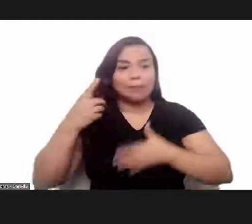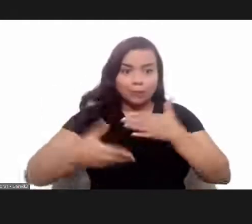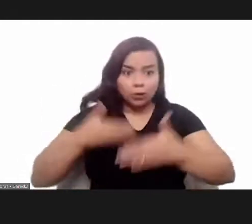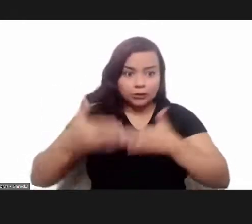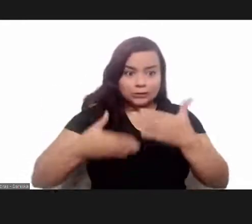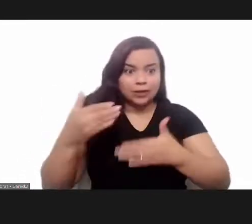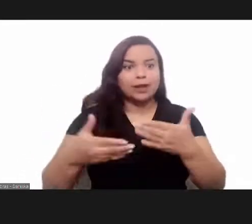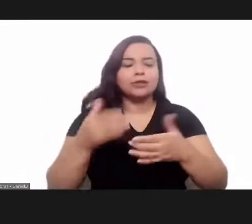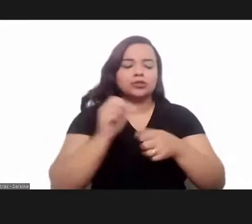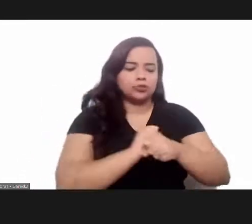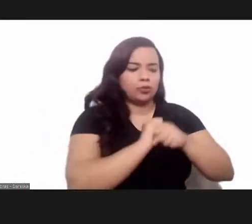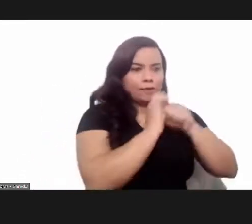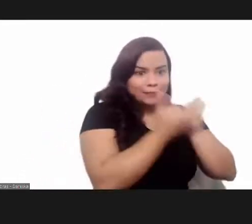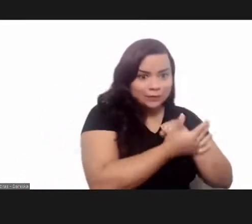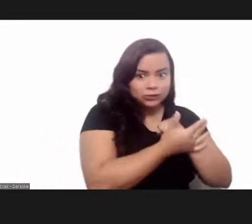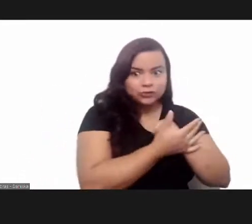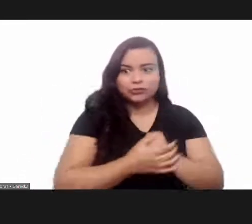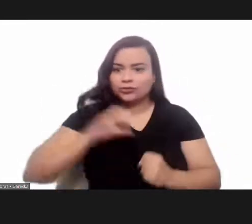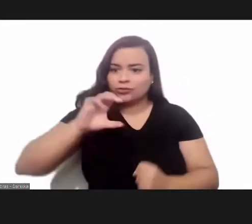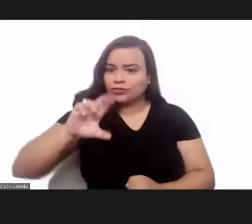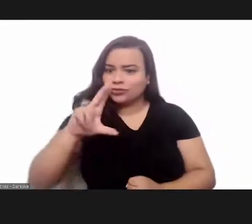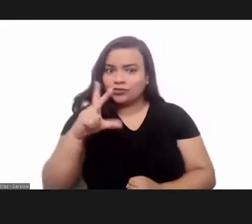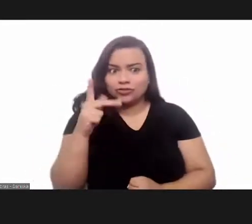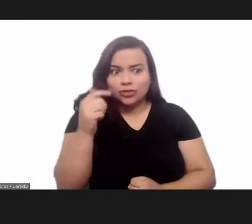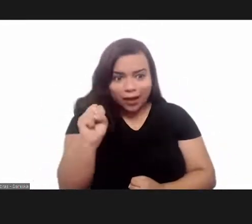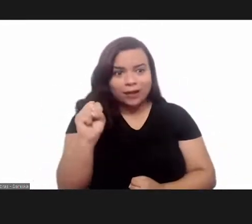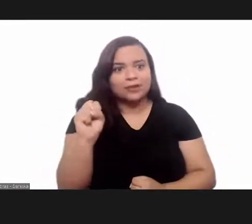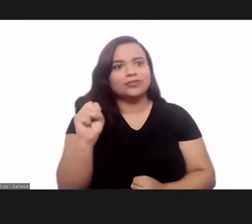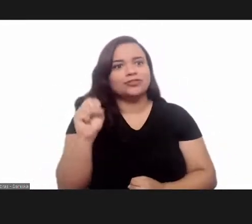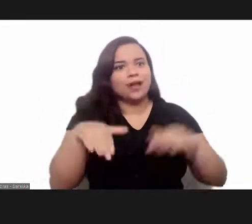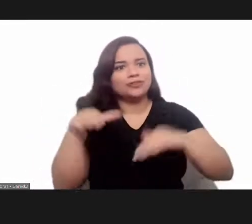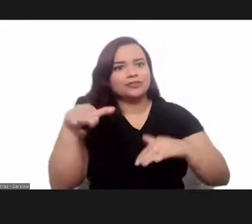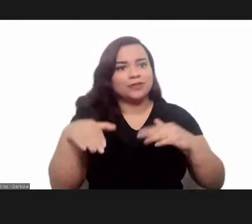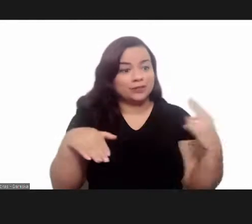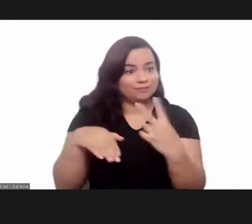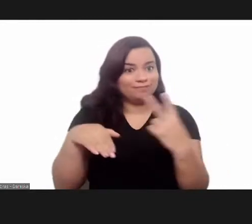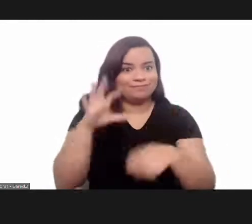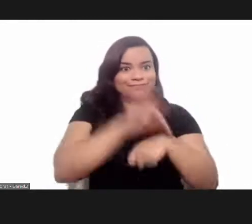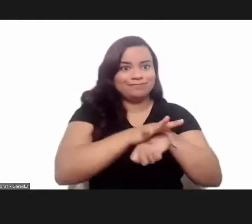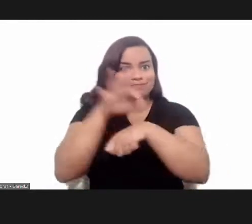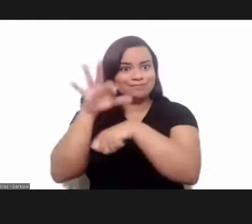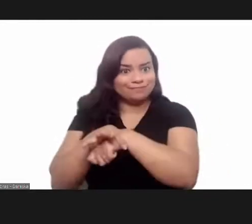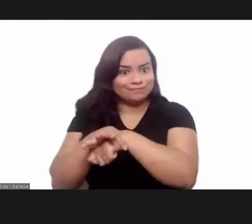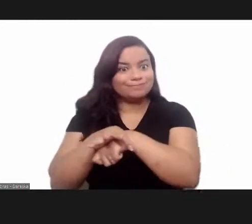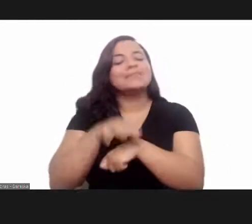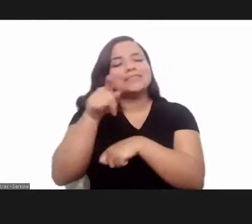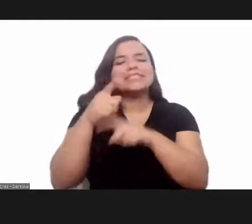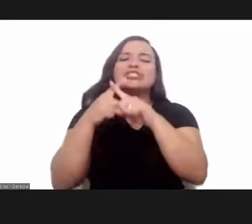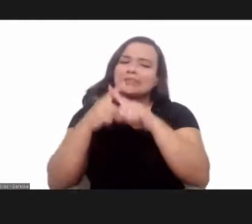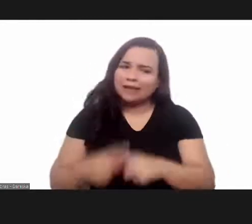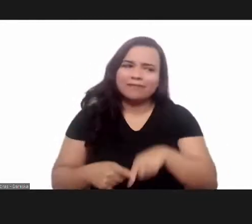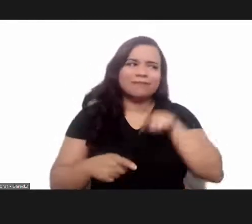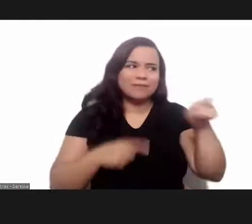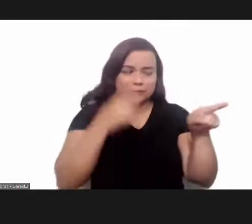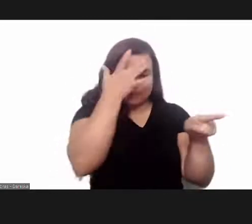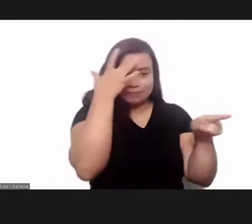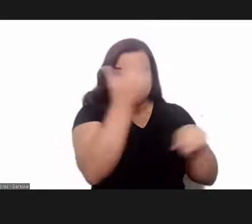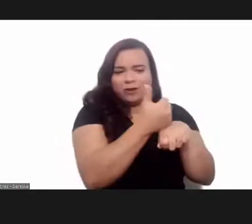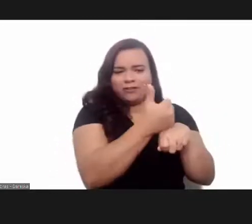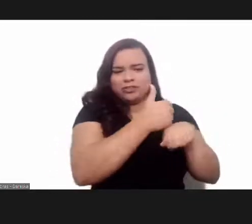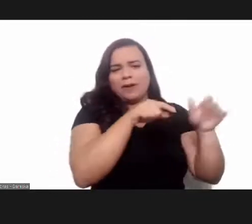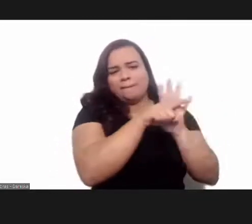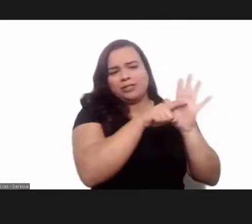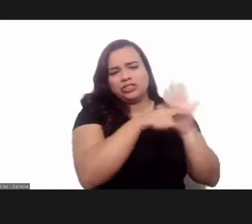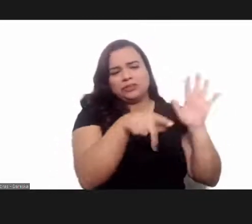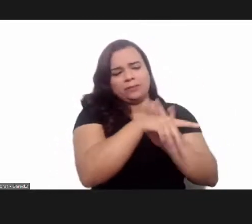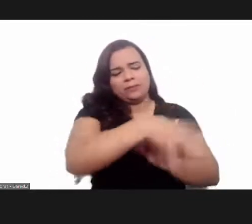chagas and covid which becomes a new challenge for our researchers at field cruz co-infection